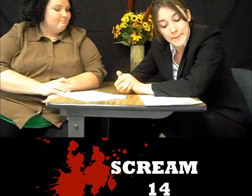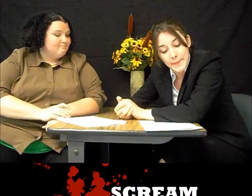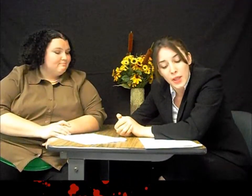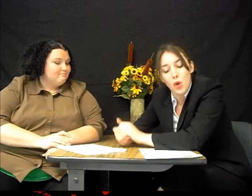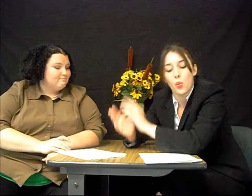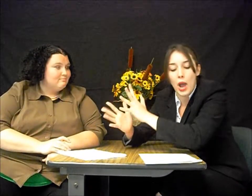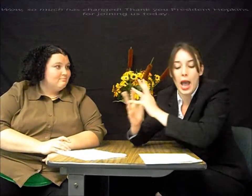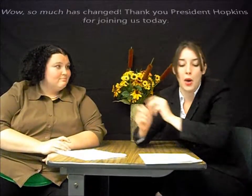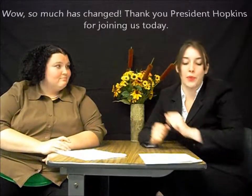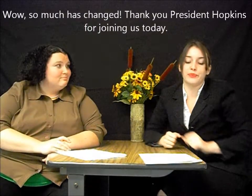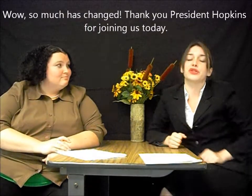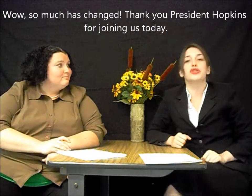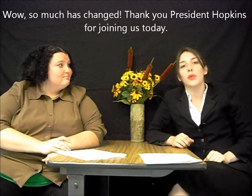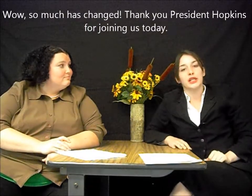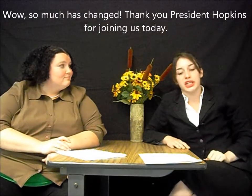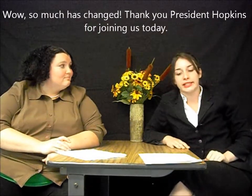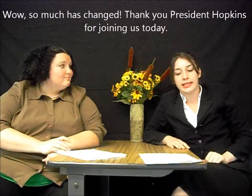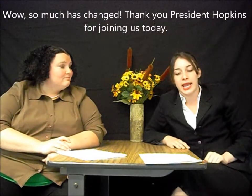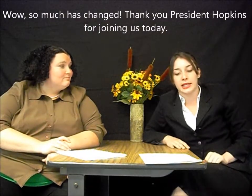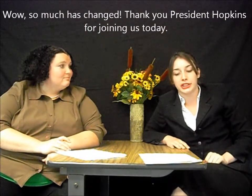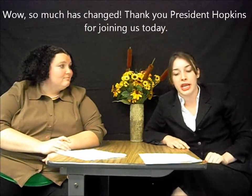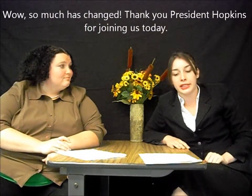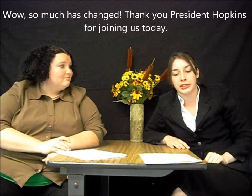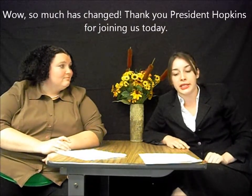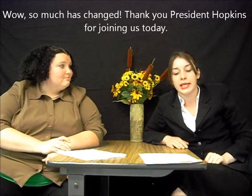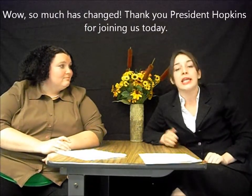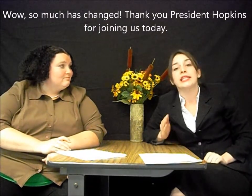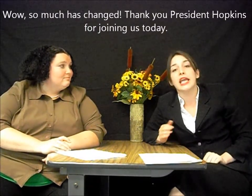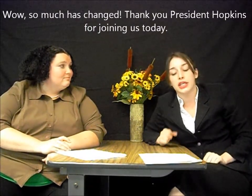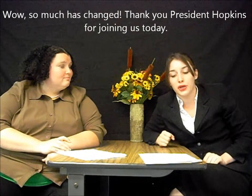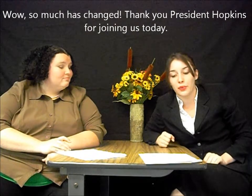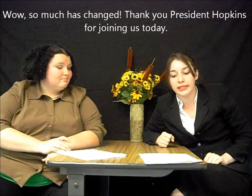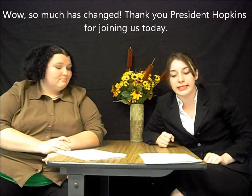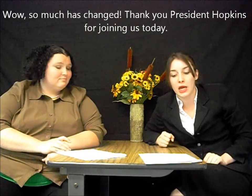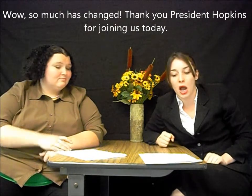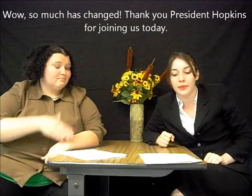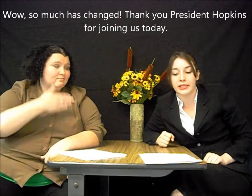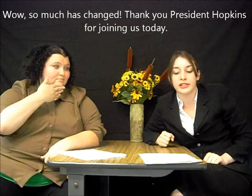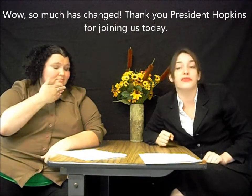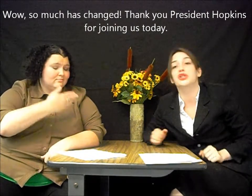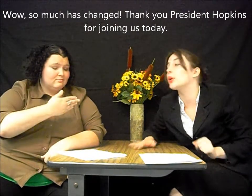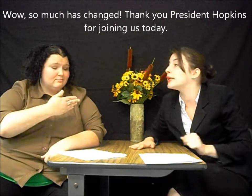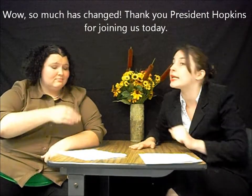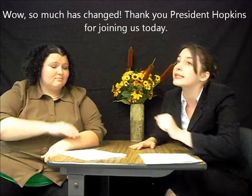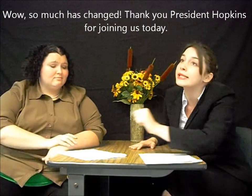Wow. So much has changed. Thank you, President Hopkins, for joining us today.